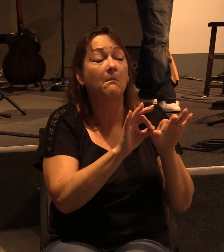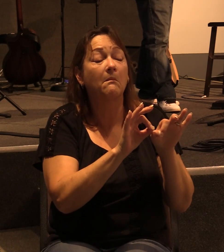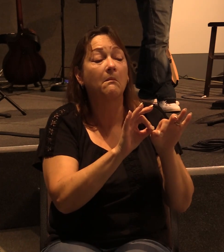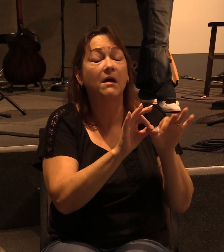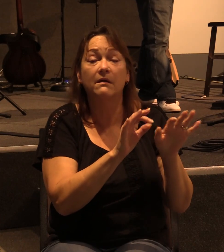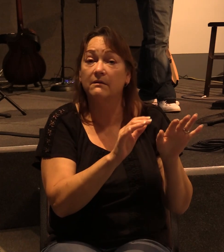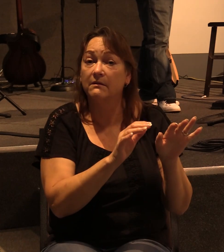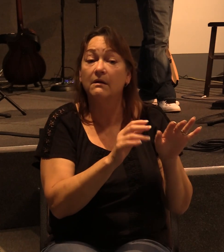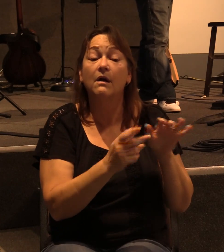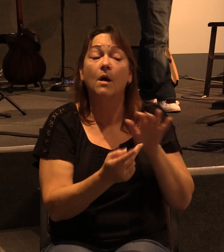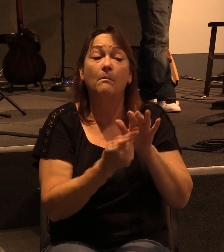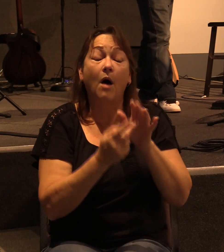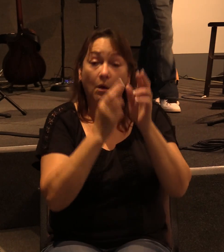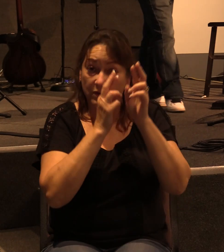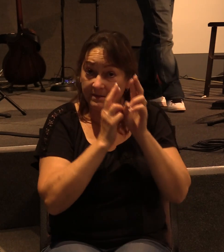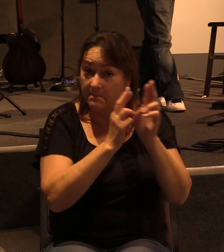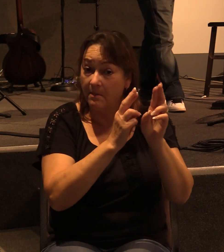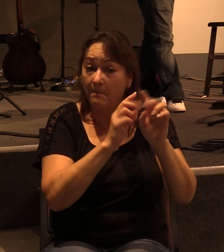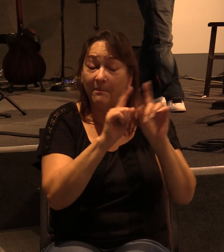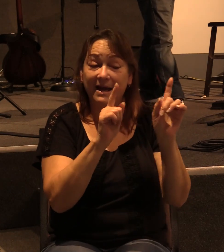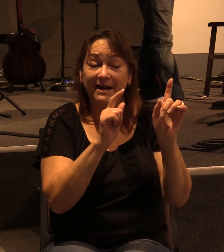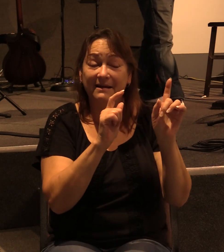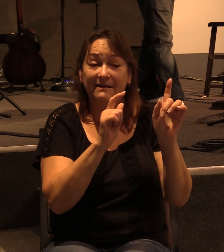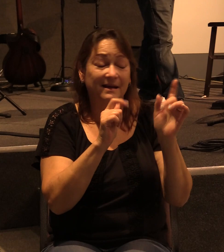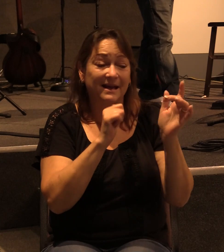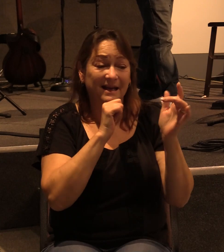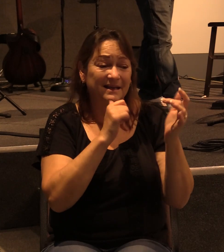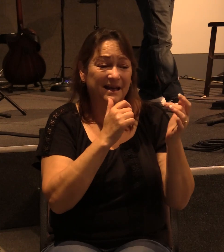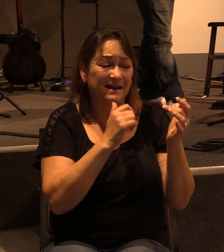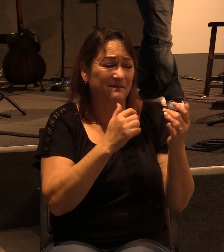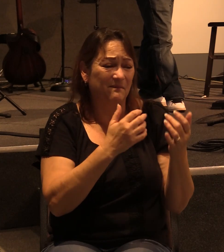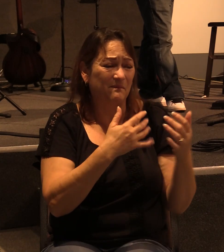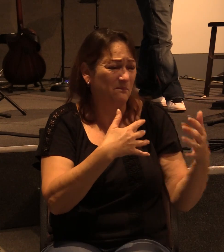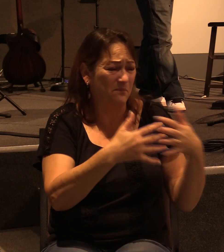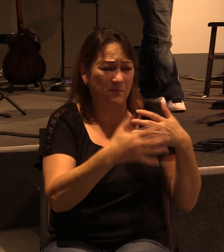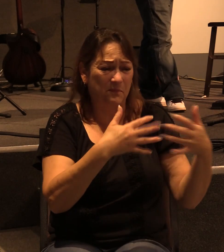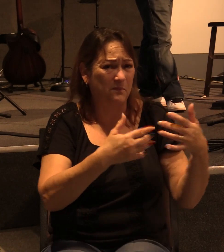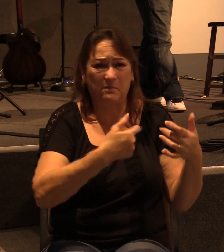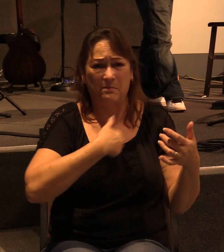Now, even though Paul respected them, Paul said, it didn't make any difference to me.